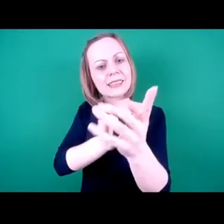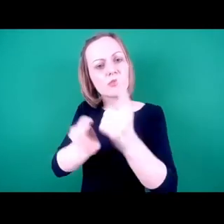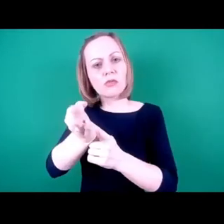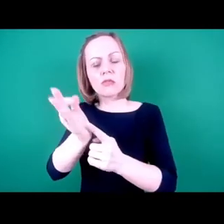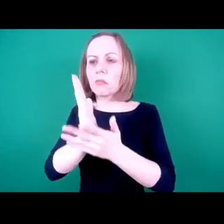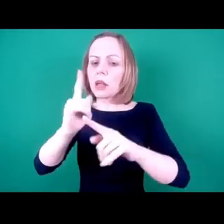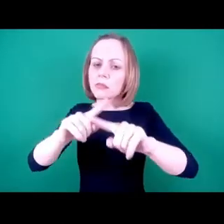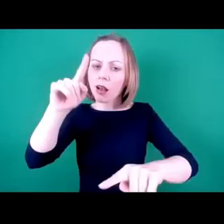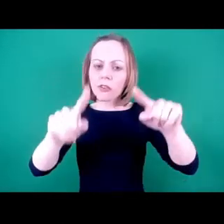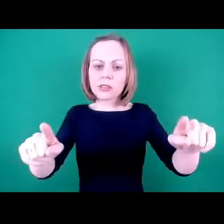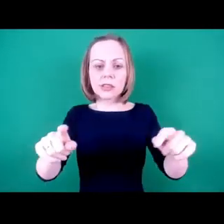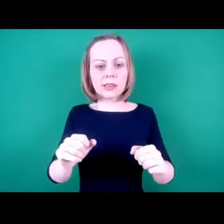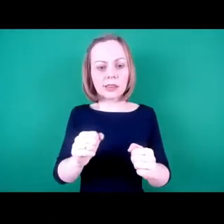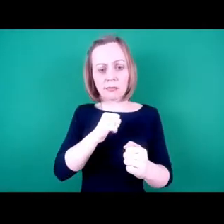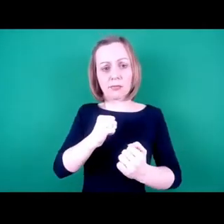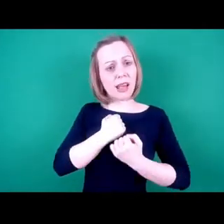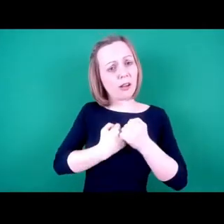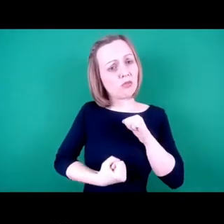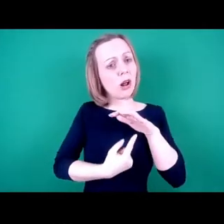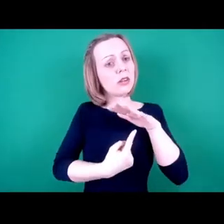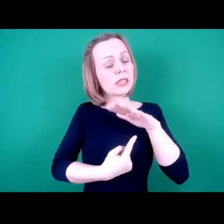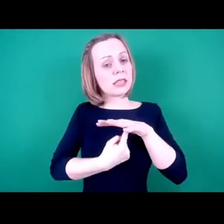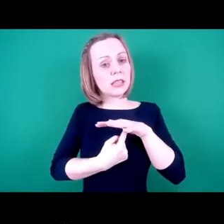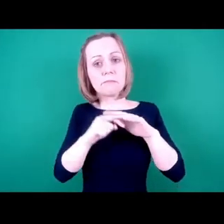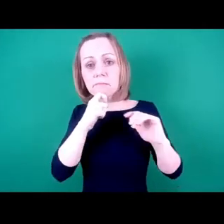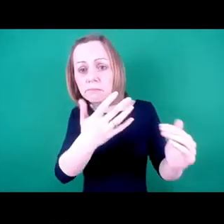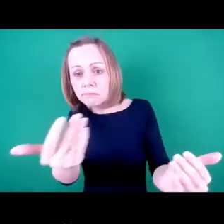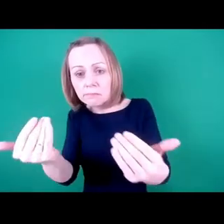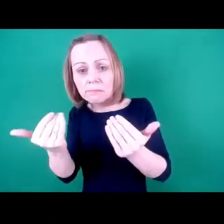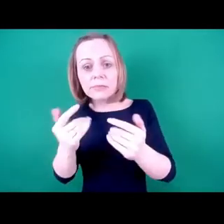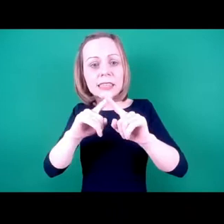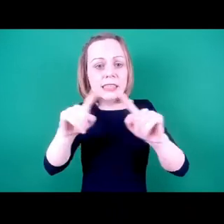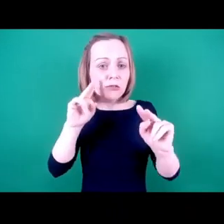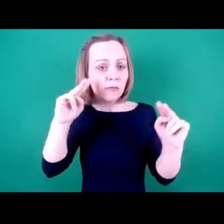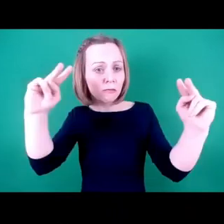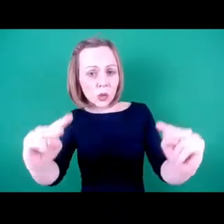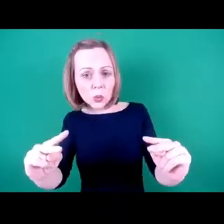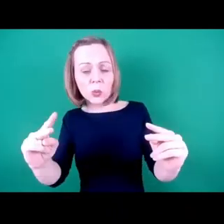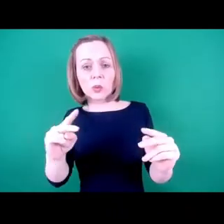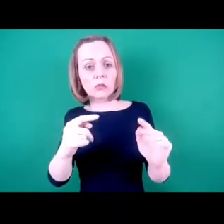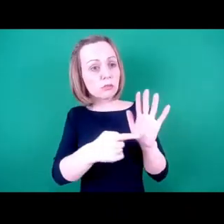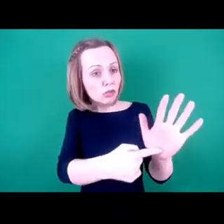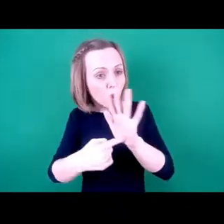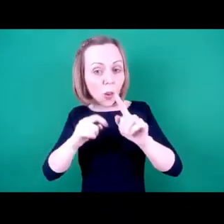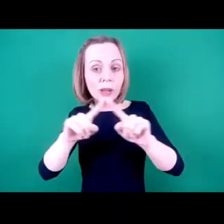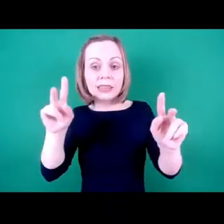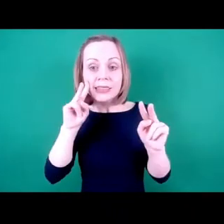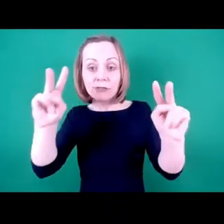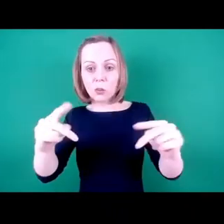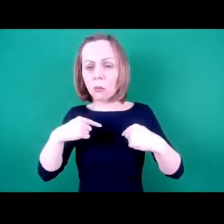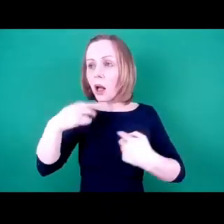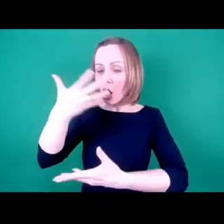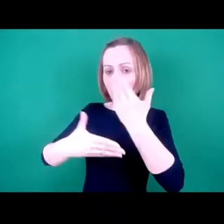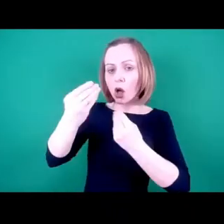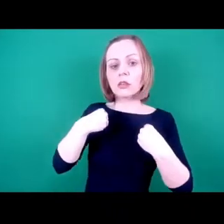it's a priority for the gallery to encourage and present different perspectives and to learn from them. As one of my favourite